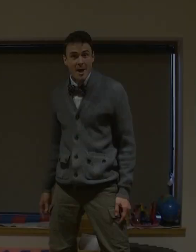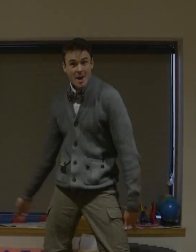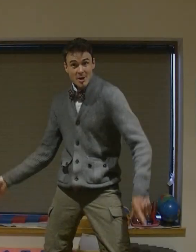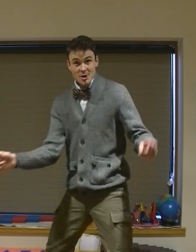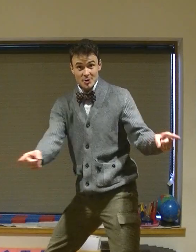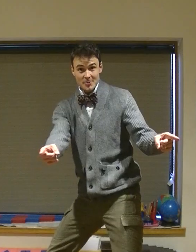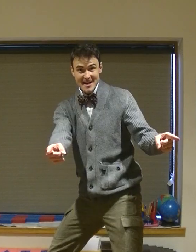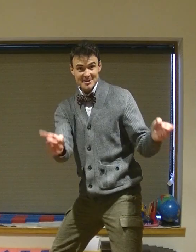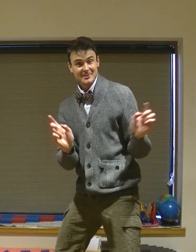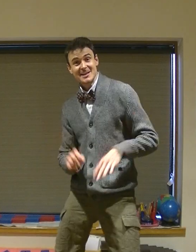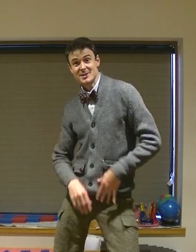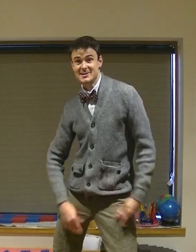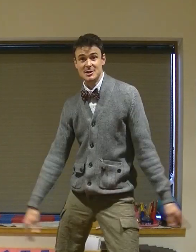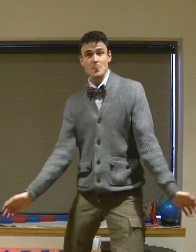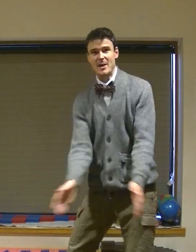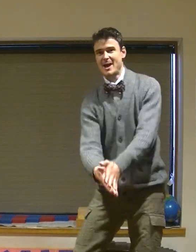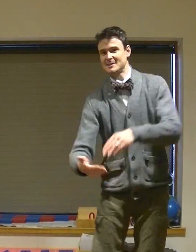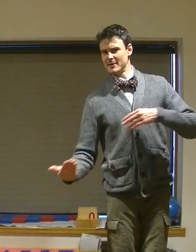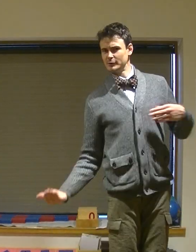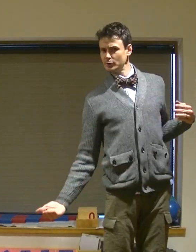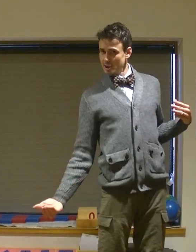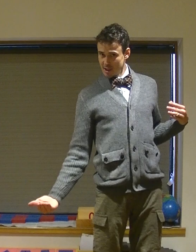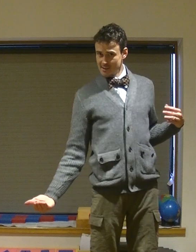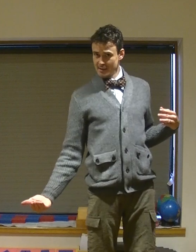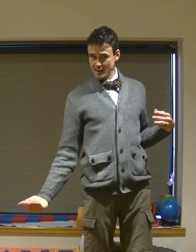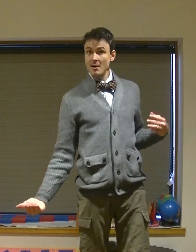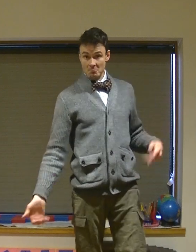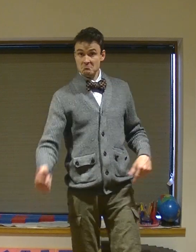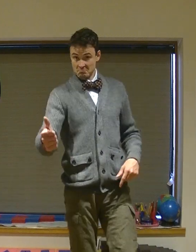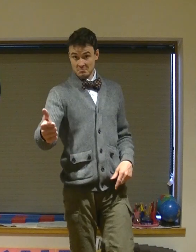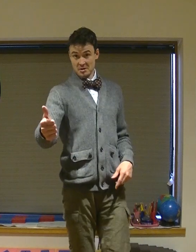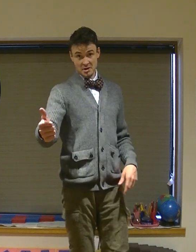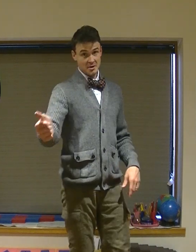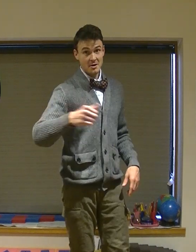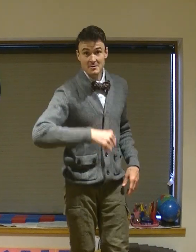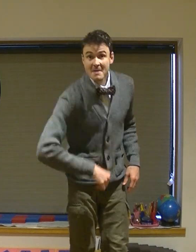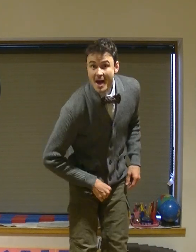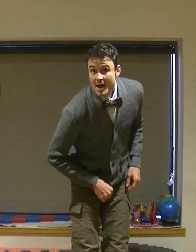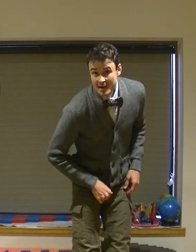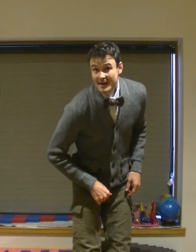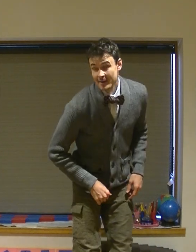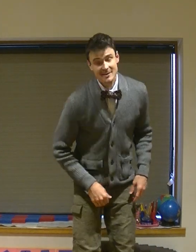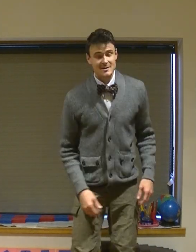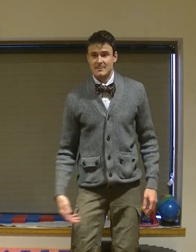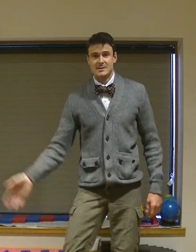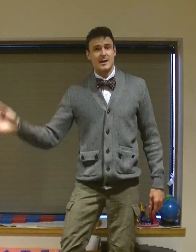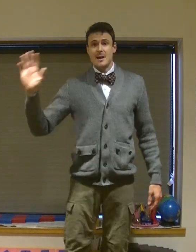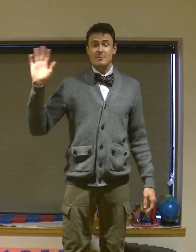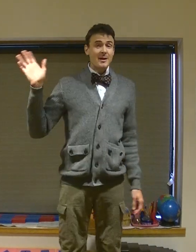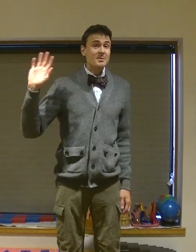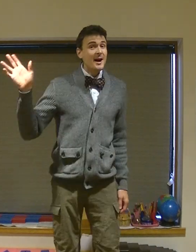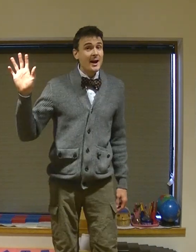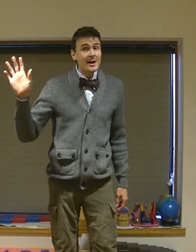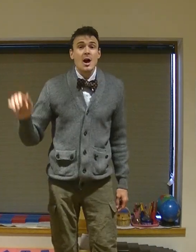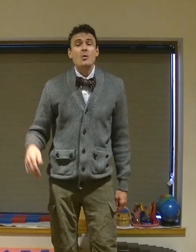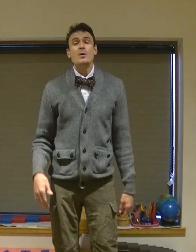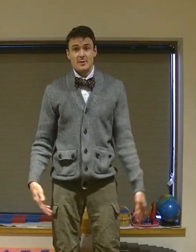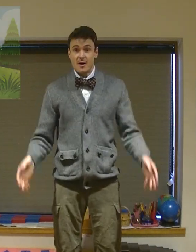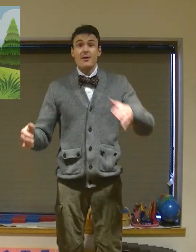Congratulations, you passed level easy! Pretty good! Now it's time to say bye bye with our